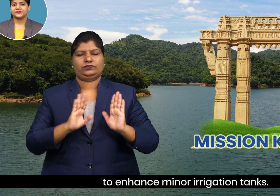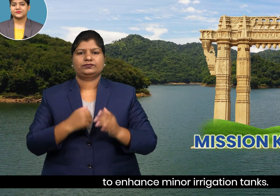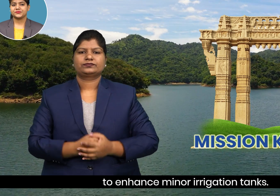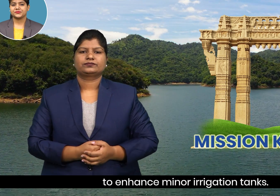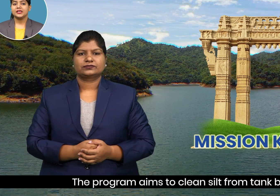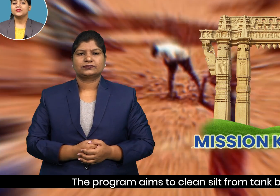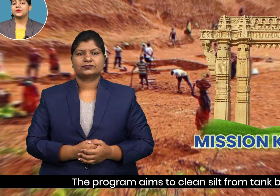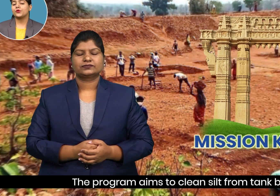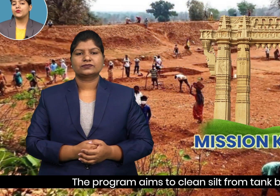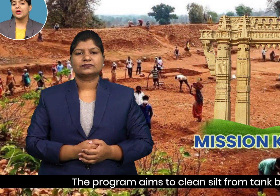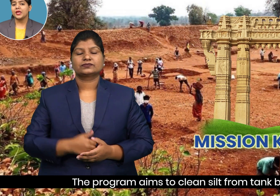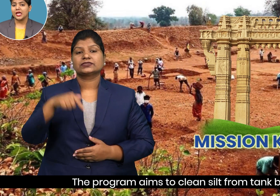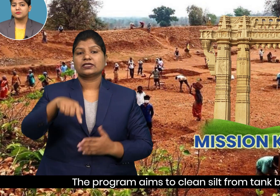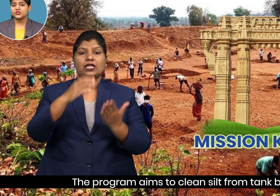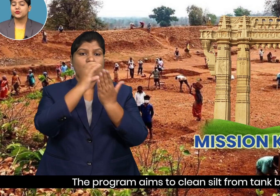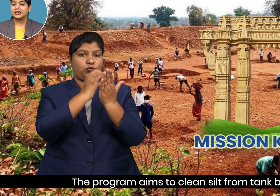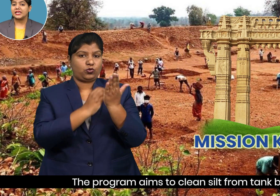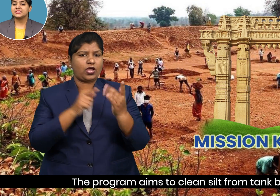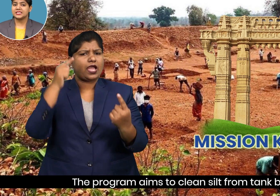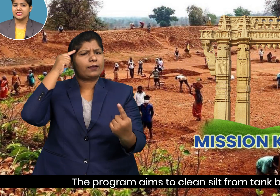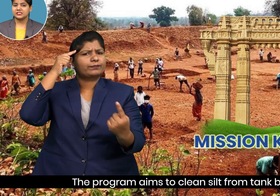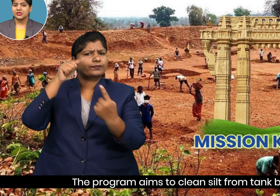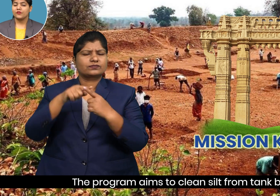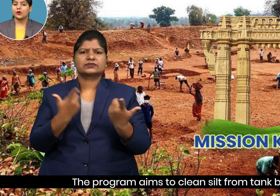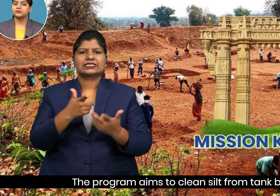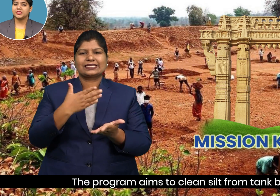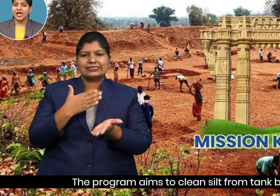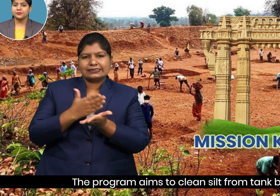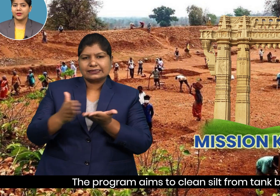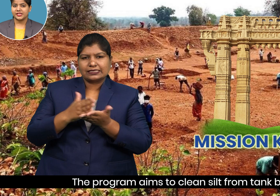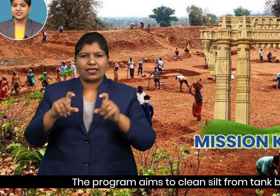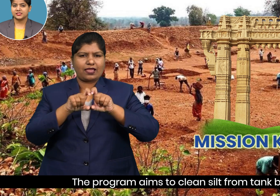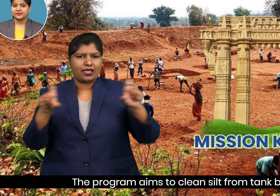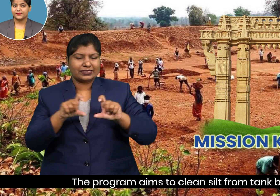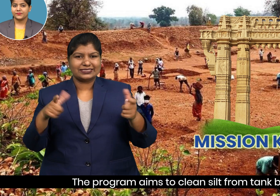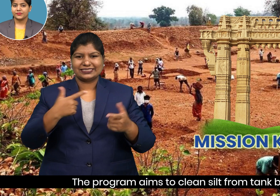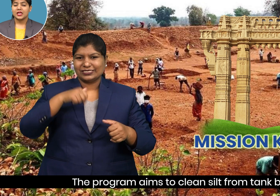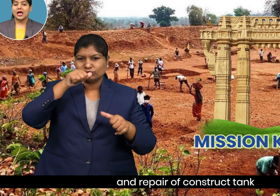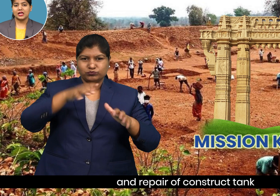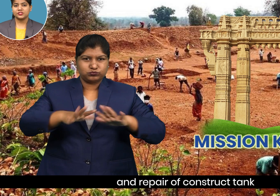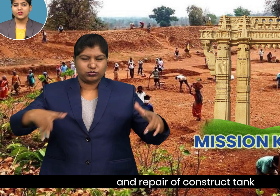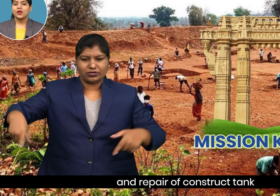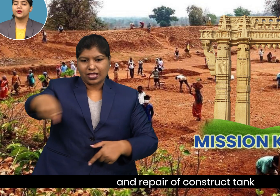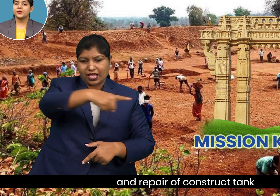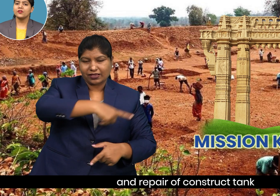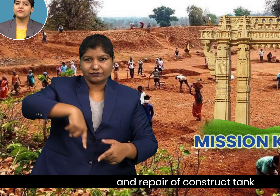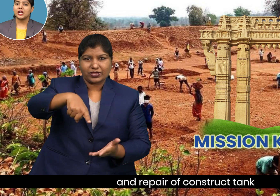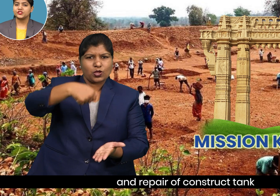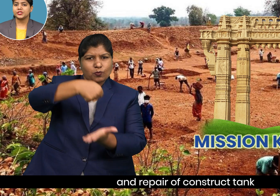the program aims to clean silt from tank beds and repair of construct